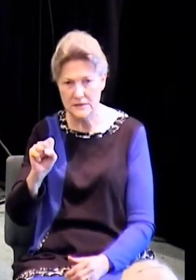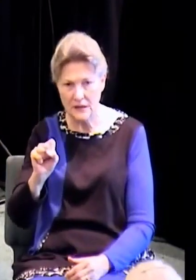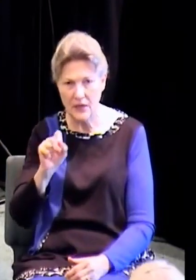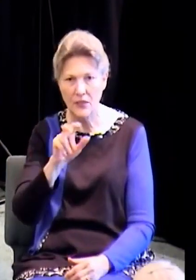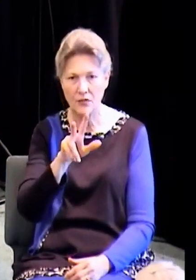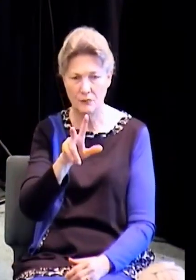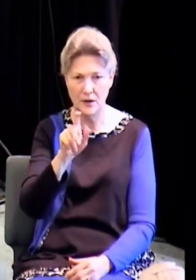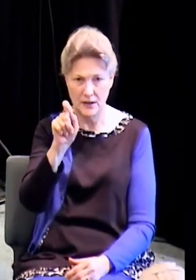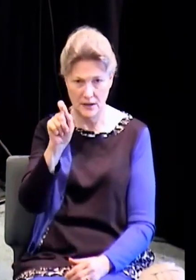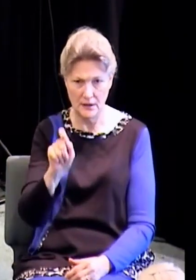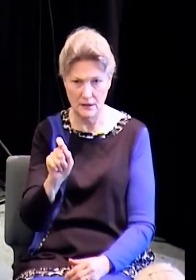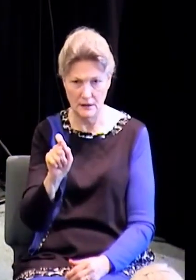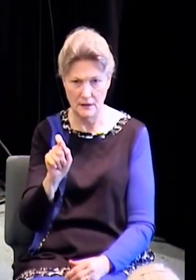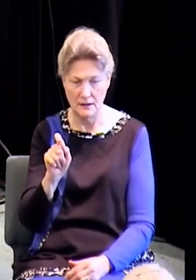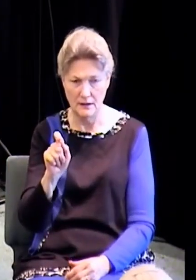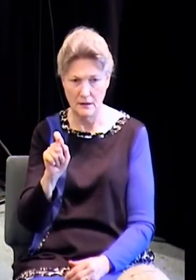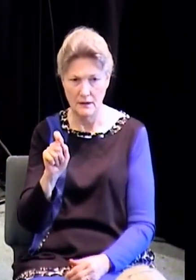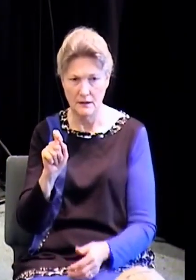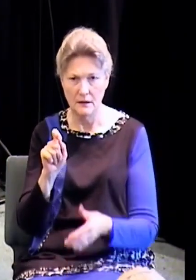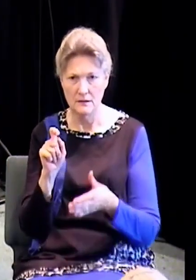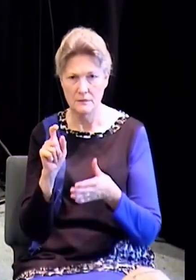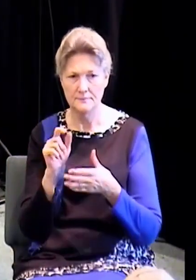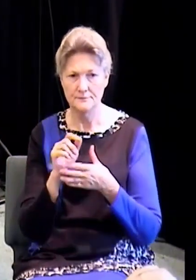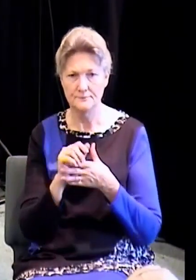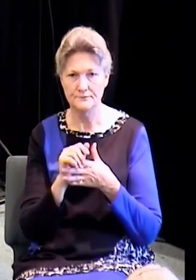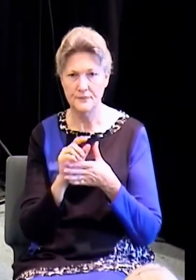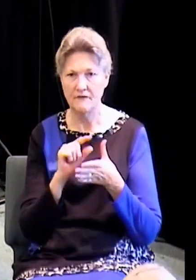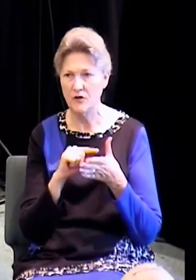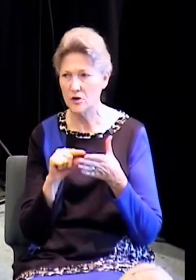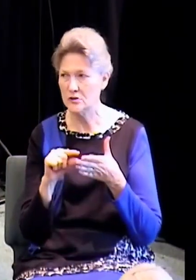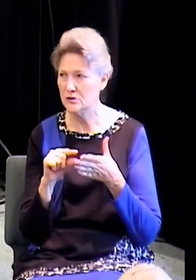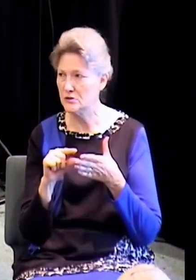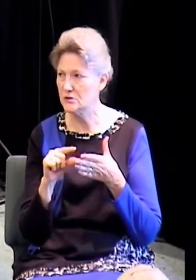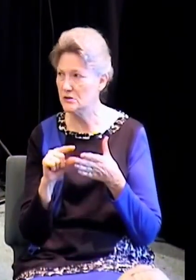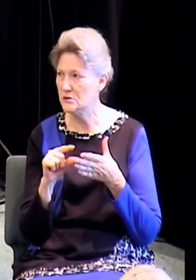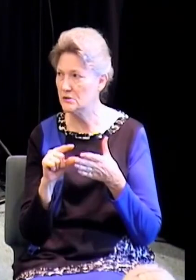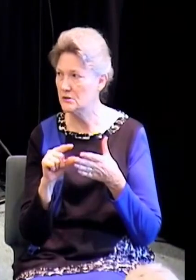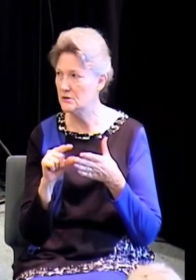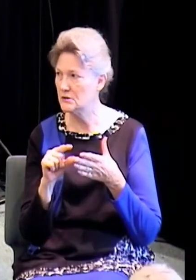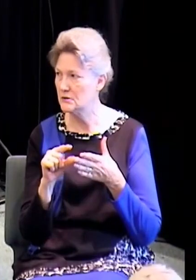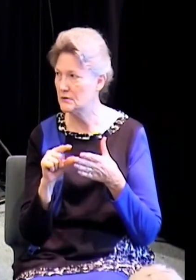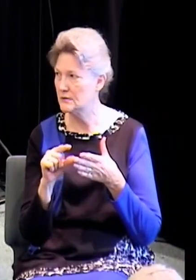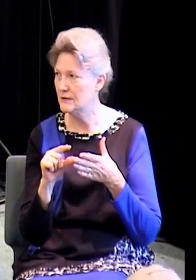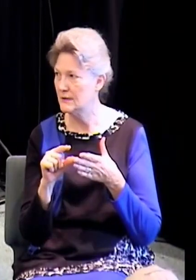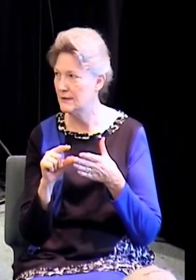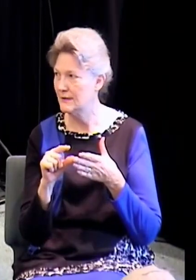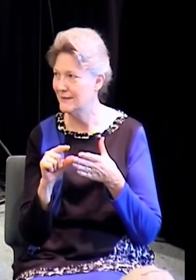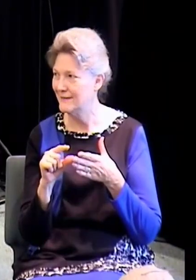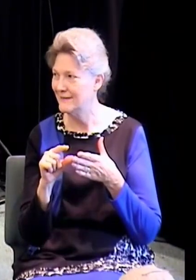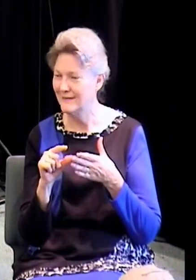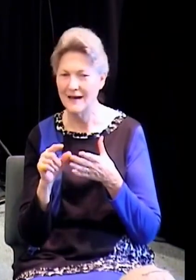Acts chapter 3. I asked him to start playing so that I'll give you hope. I'm almost done.